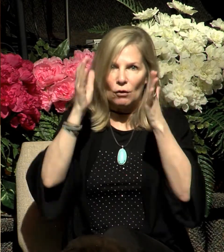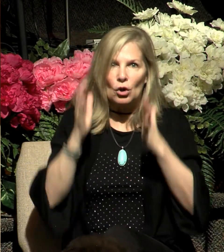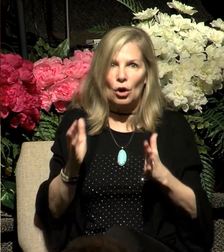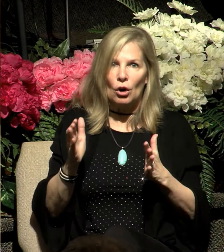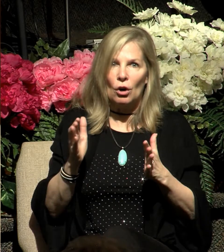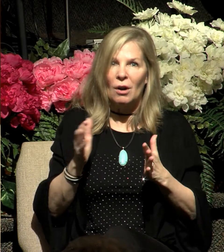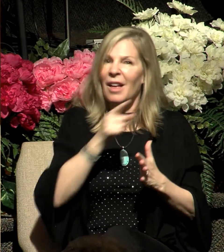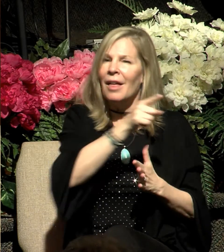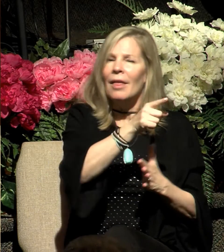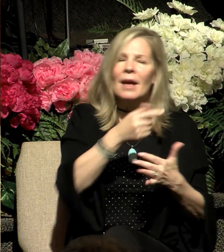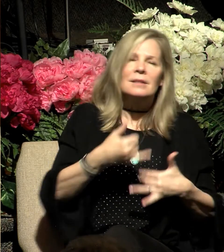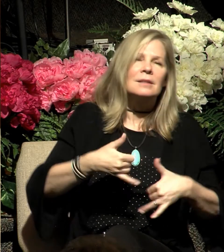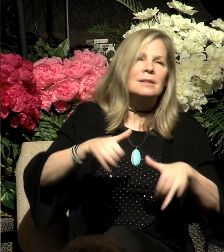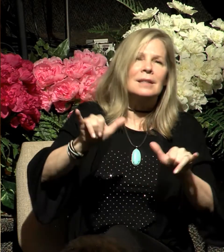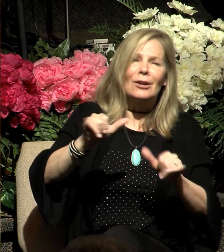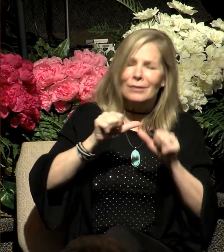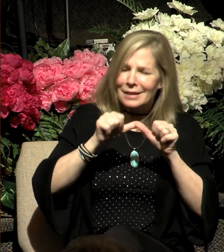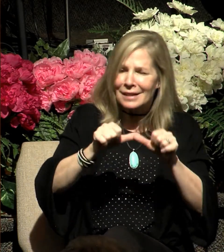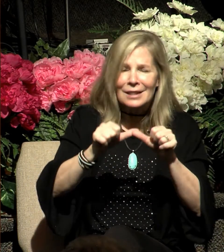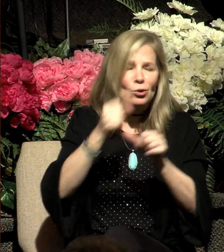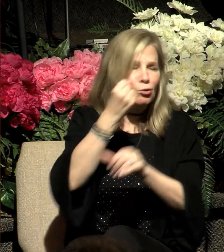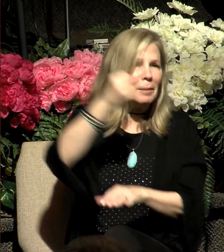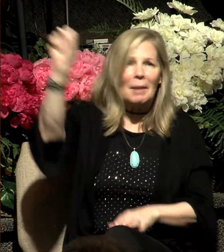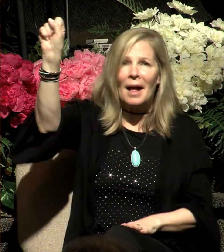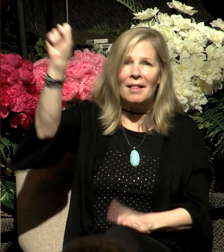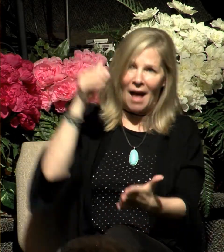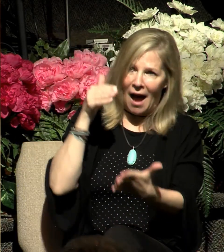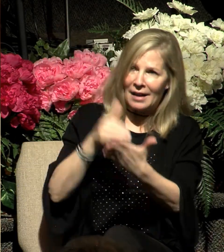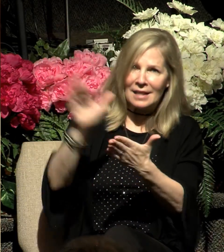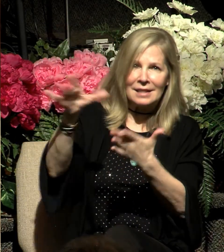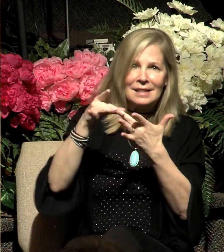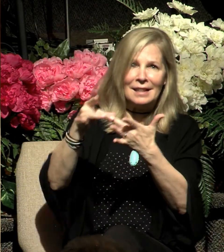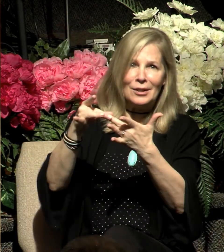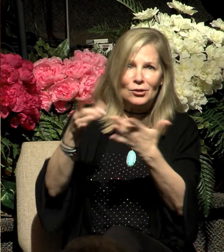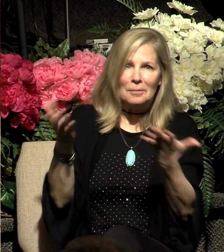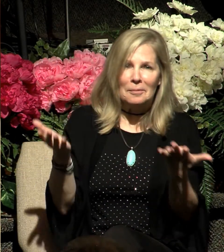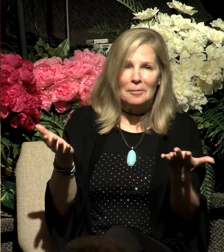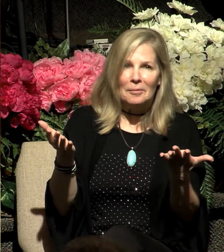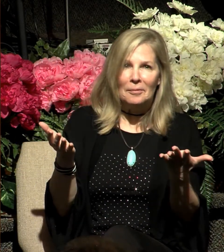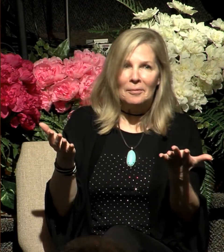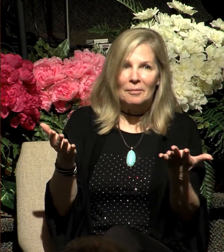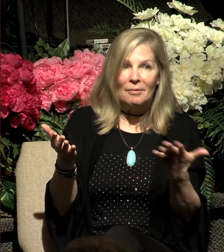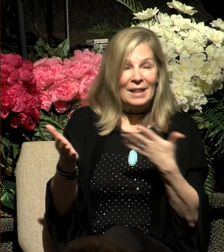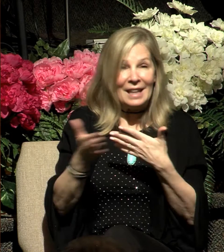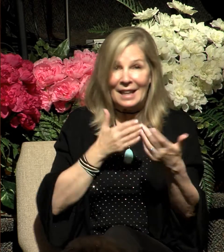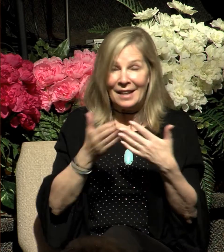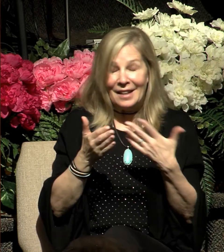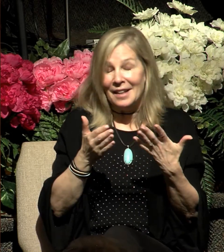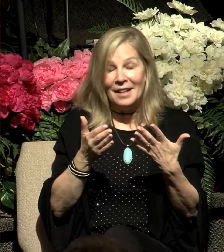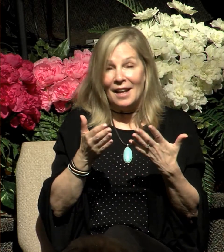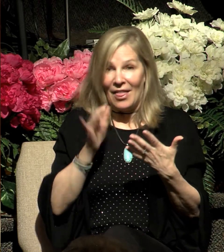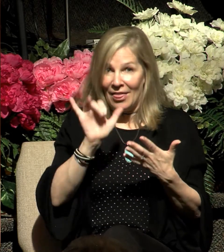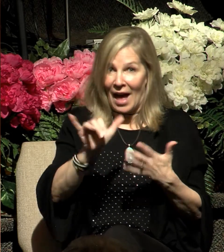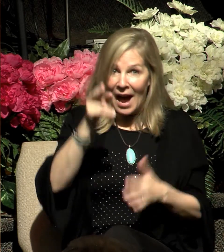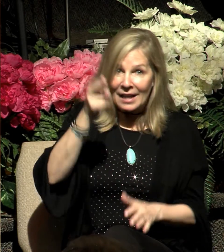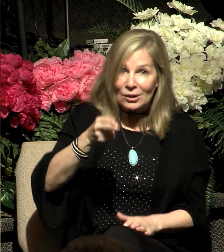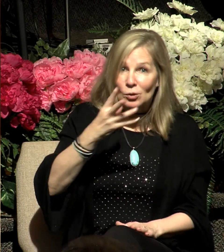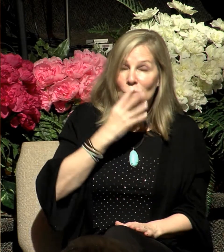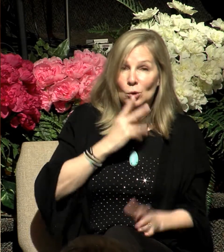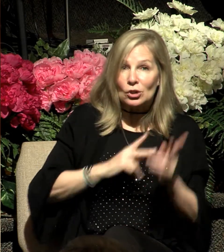leadership. In spite of what some people may think, the history of the Jewish people is a history of rejecting those